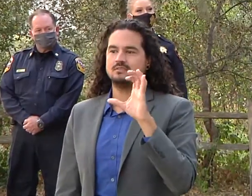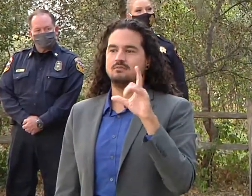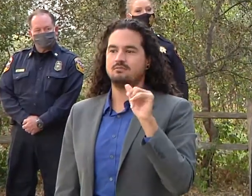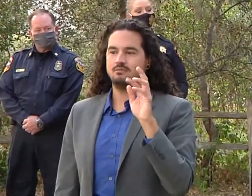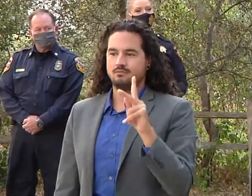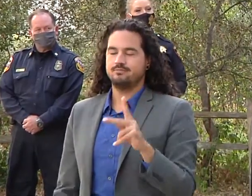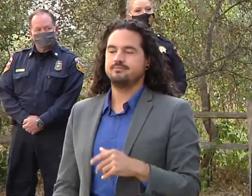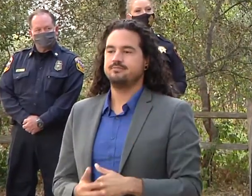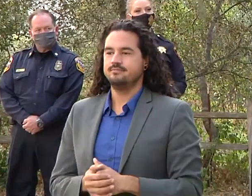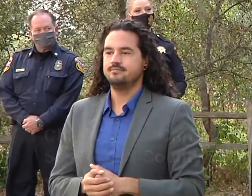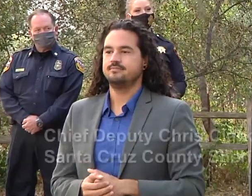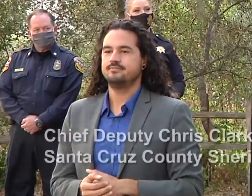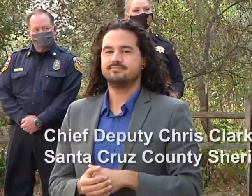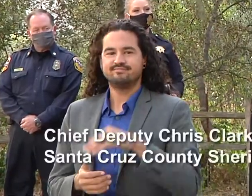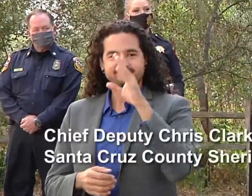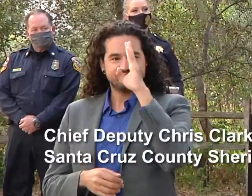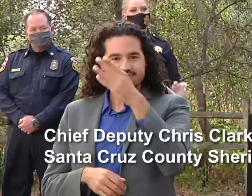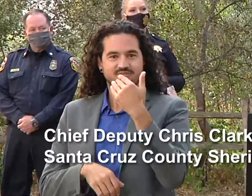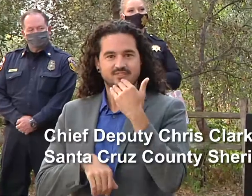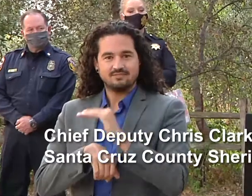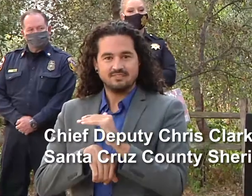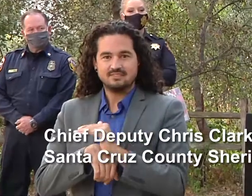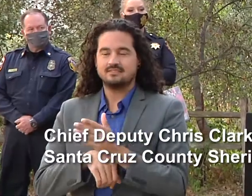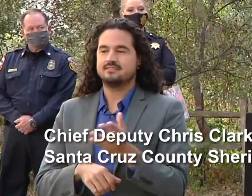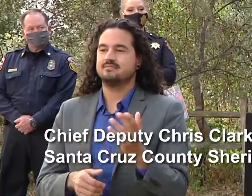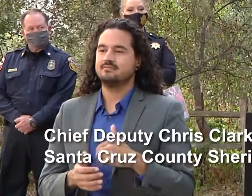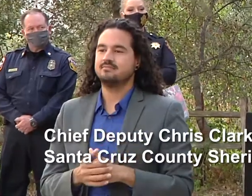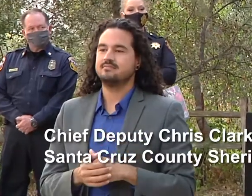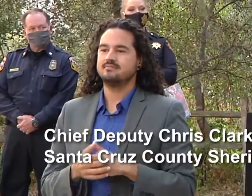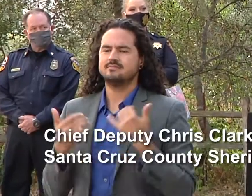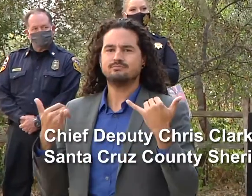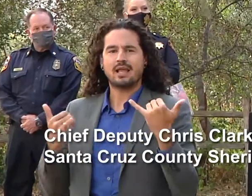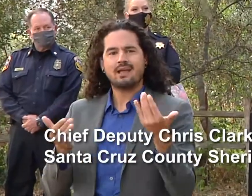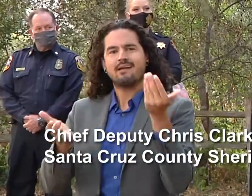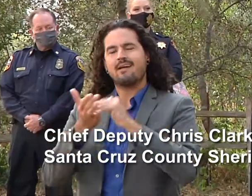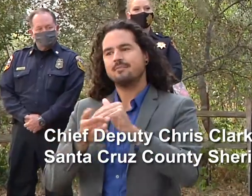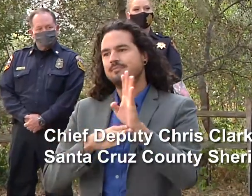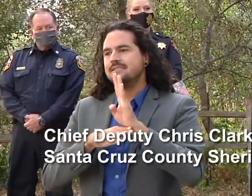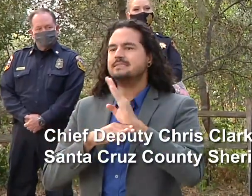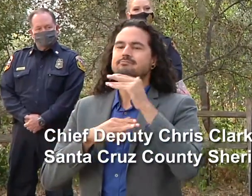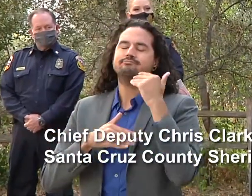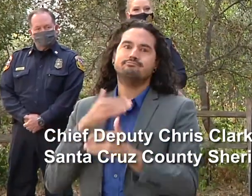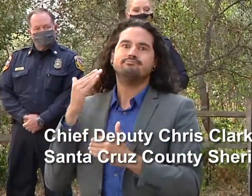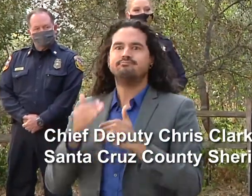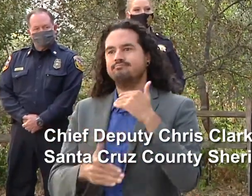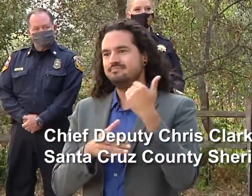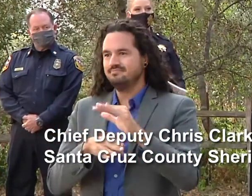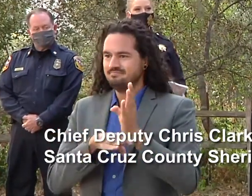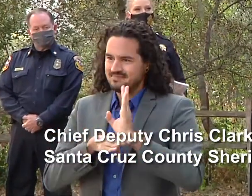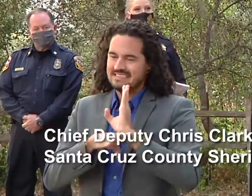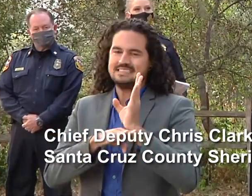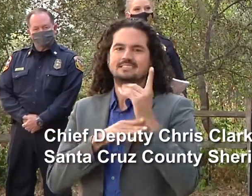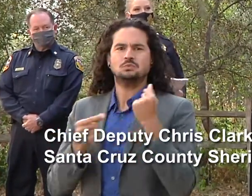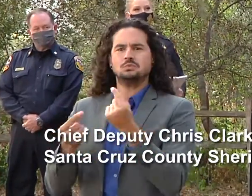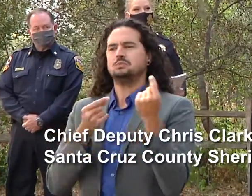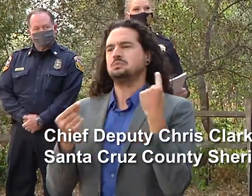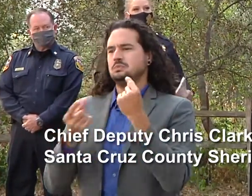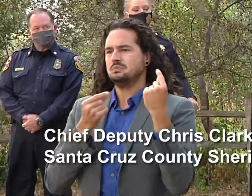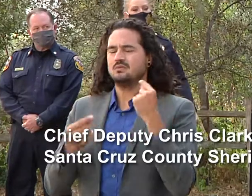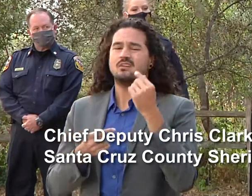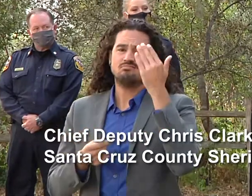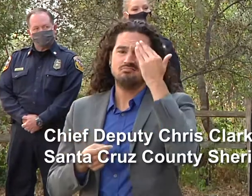well good evening uh today was a busy day really busy day and so and frustrating too